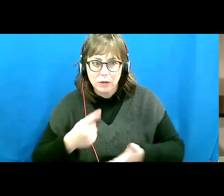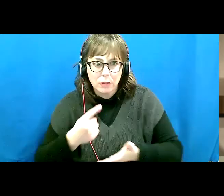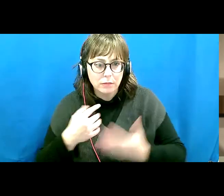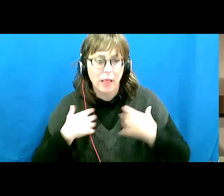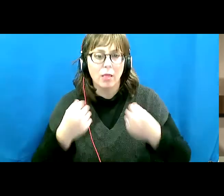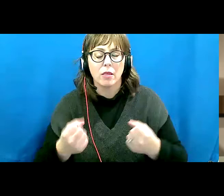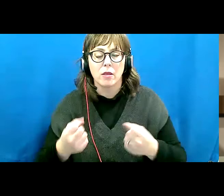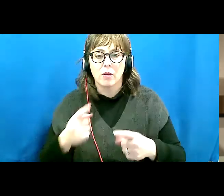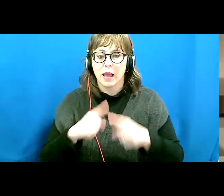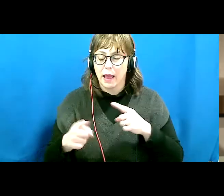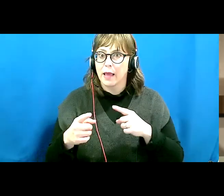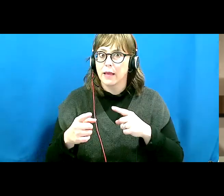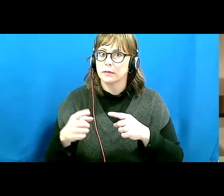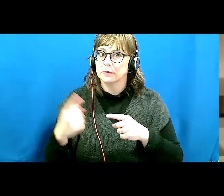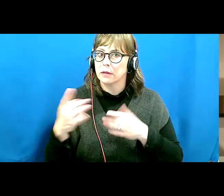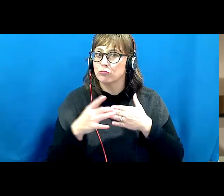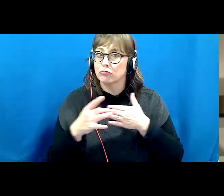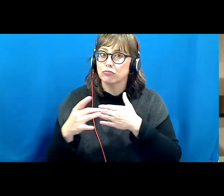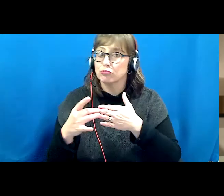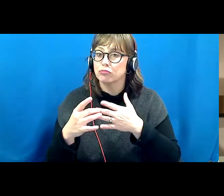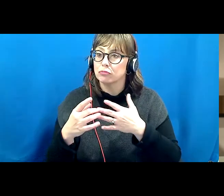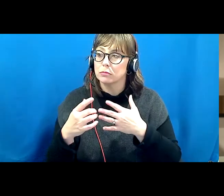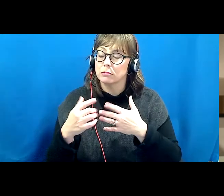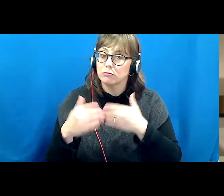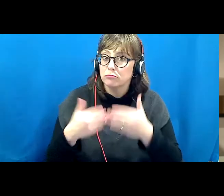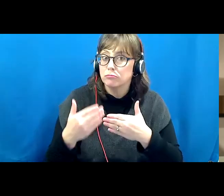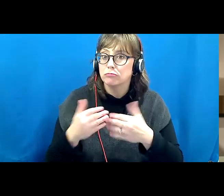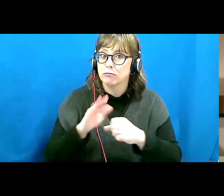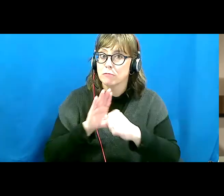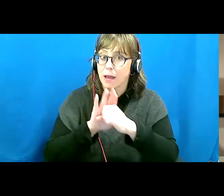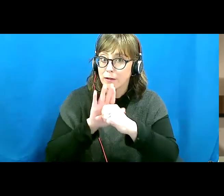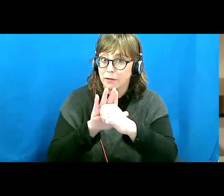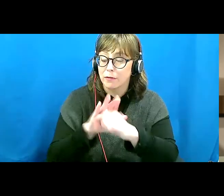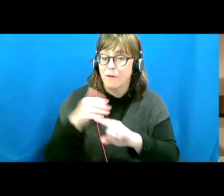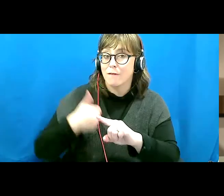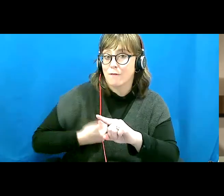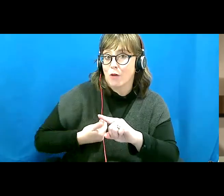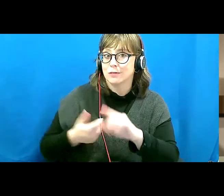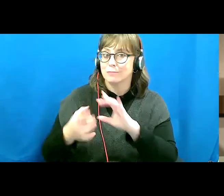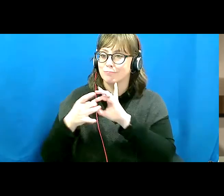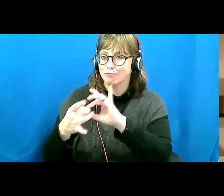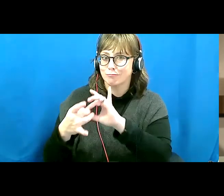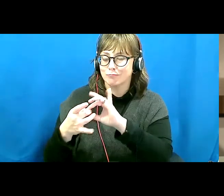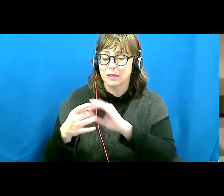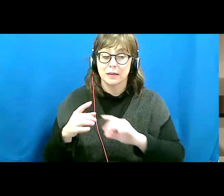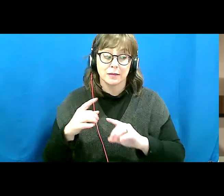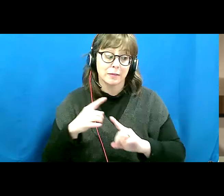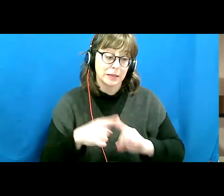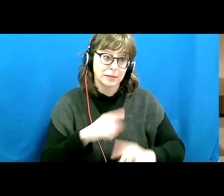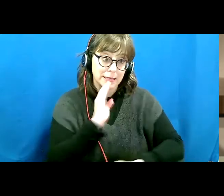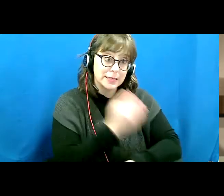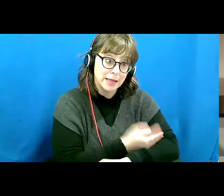was led to pursue advocacy in my spare time through my connection with this organization, as well as my son coming into an age